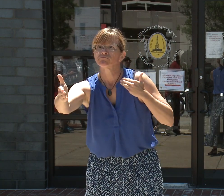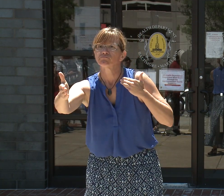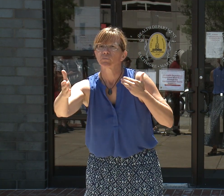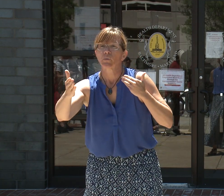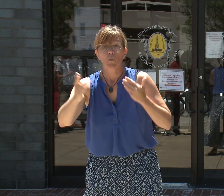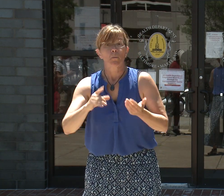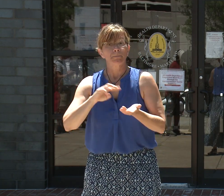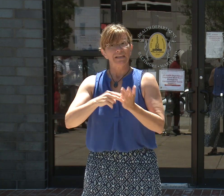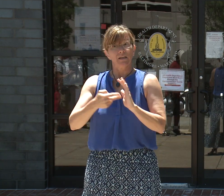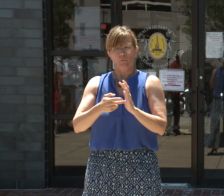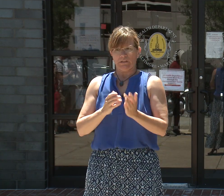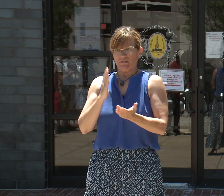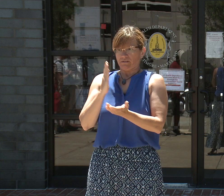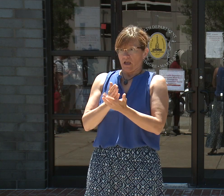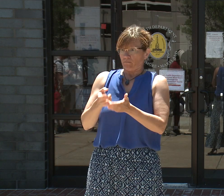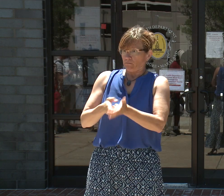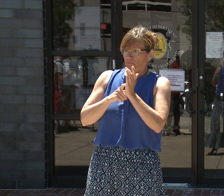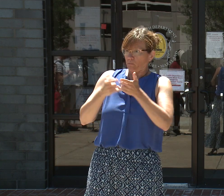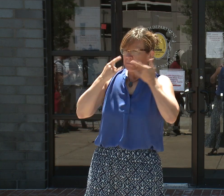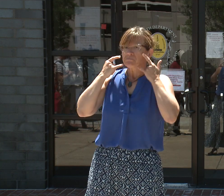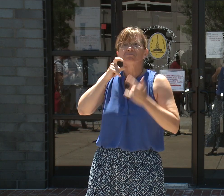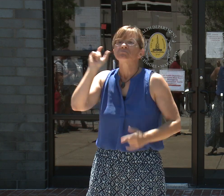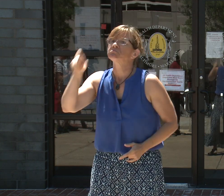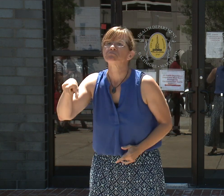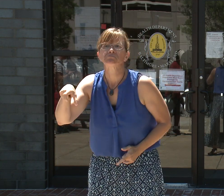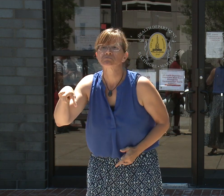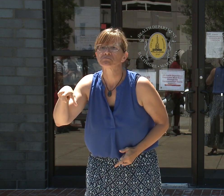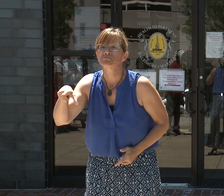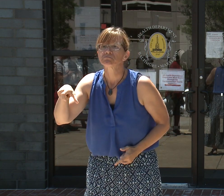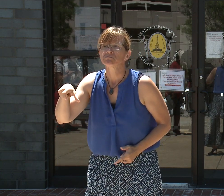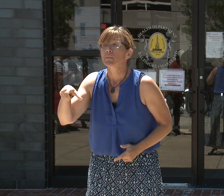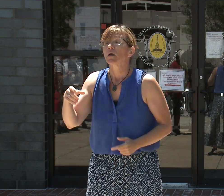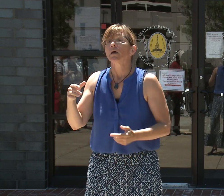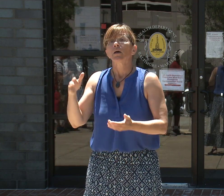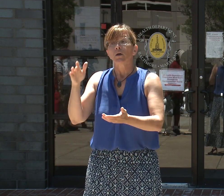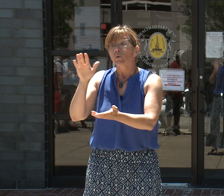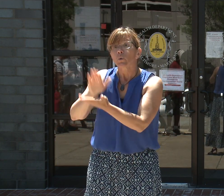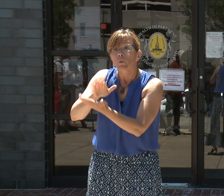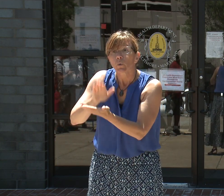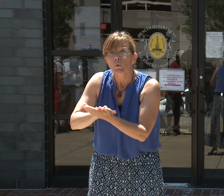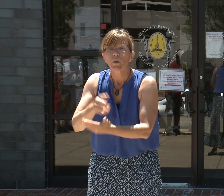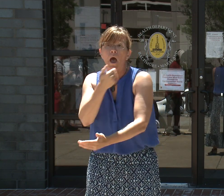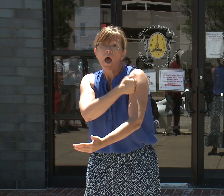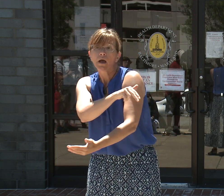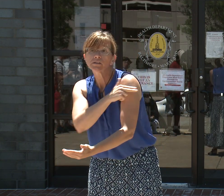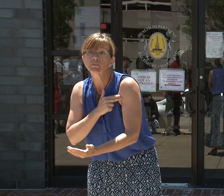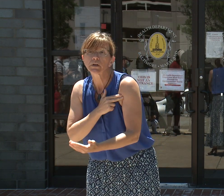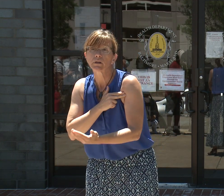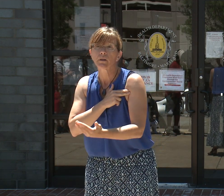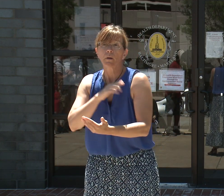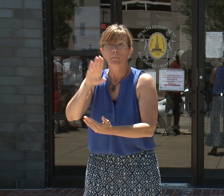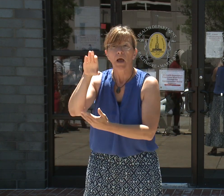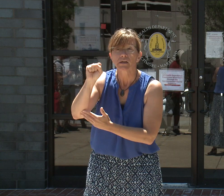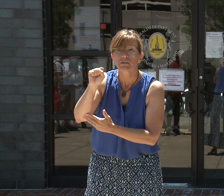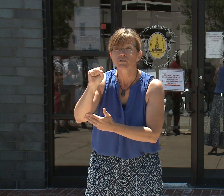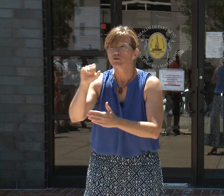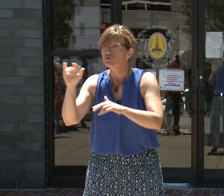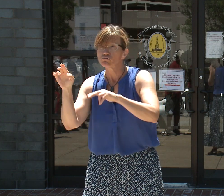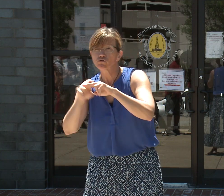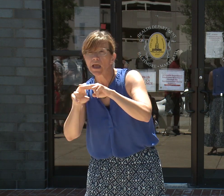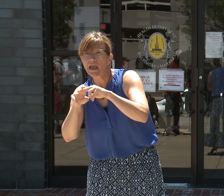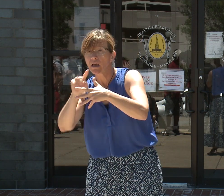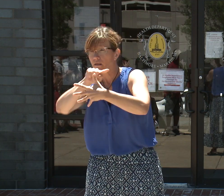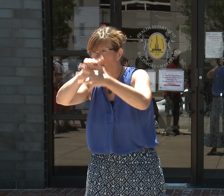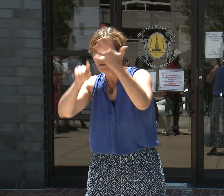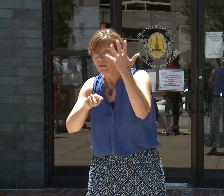indoors at schools, daycare centers, medical settings, and on mass transit. As Mayor Scott mentioned, Baltimore